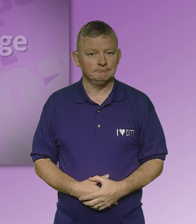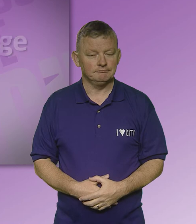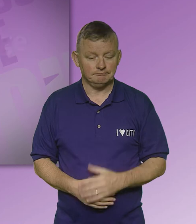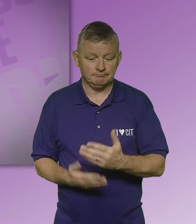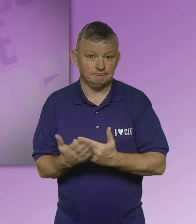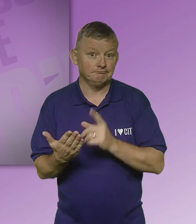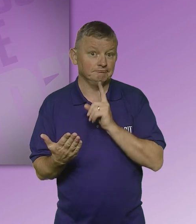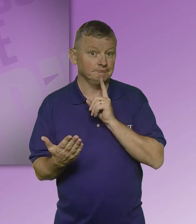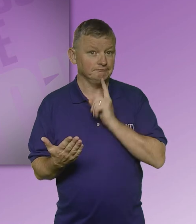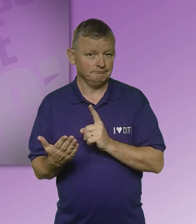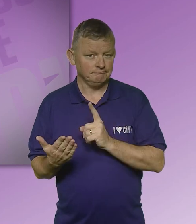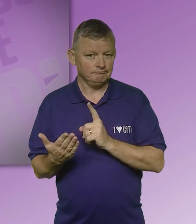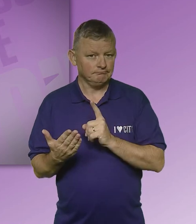Across all our services